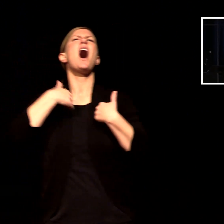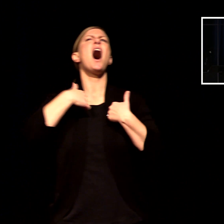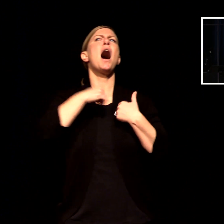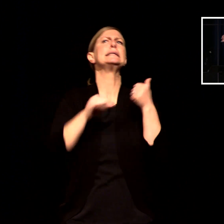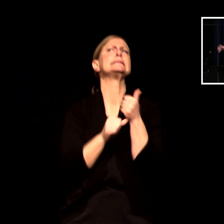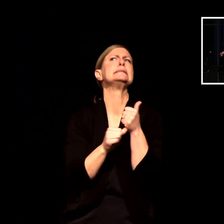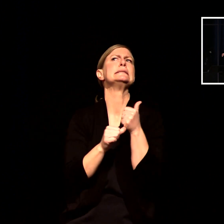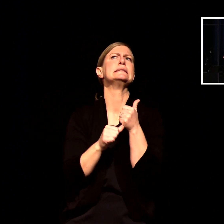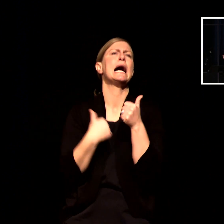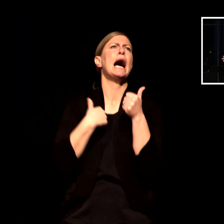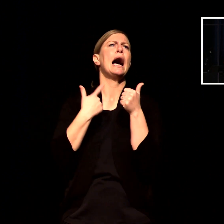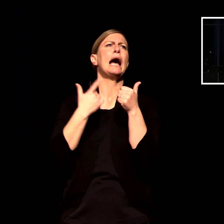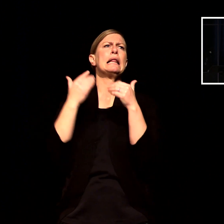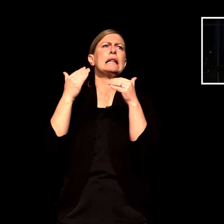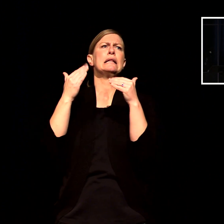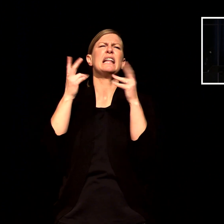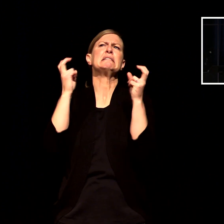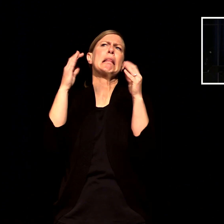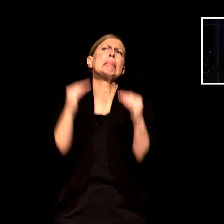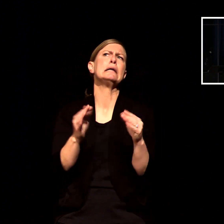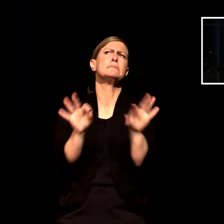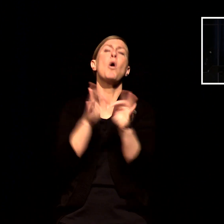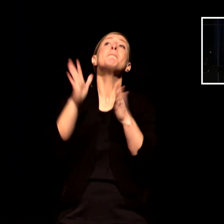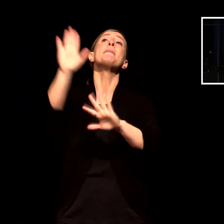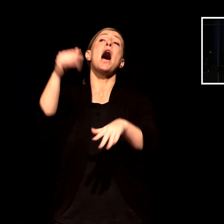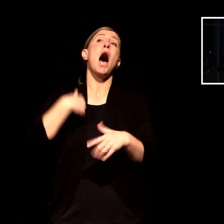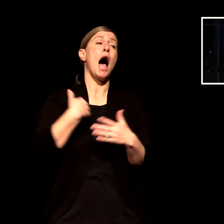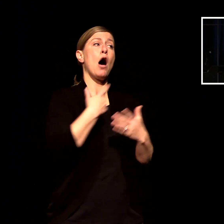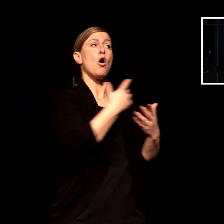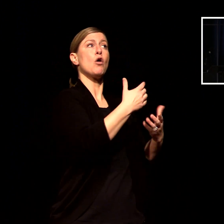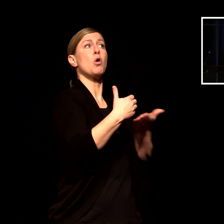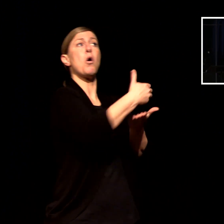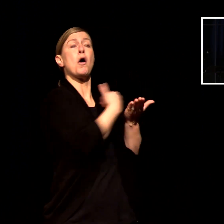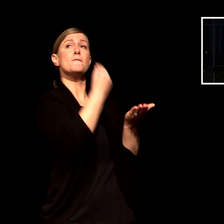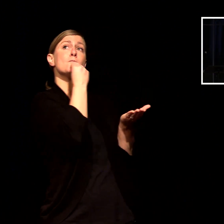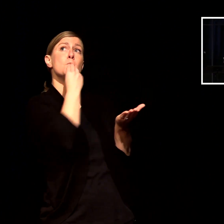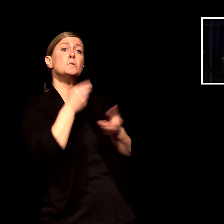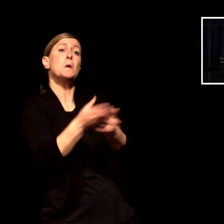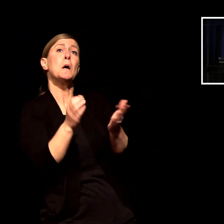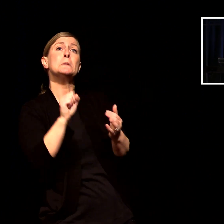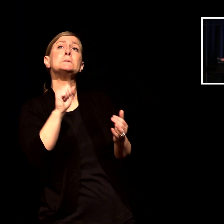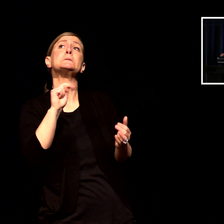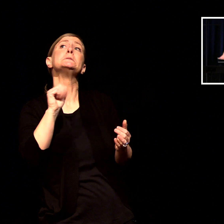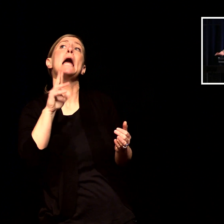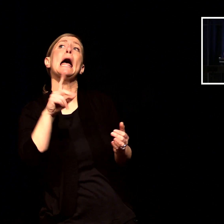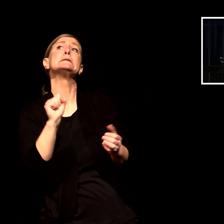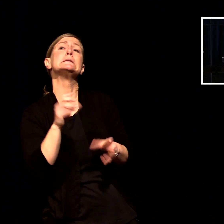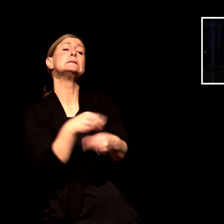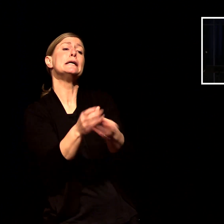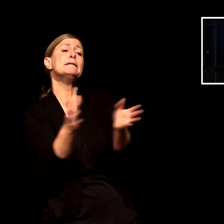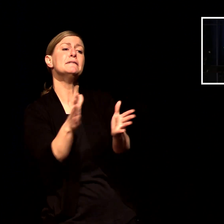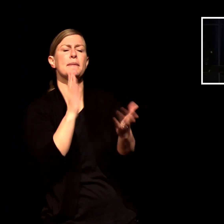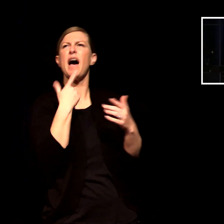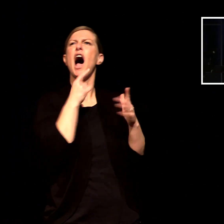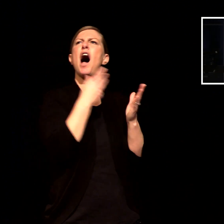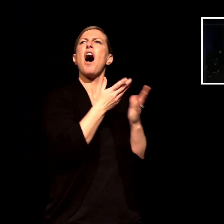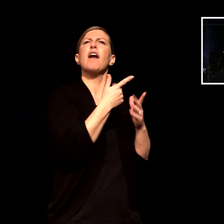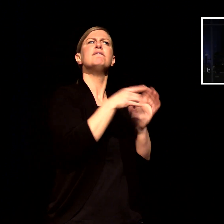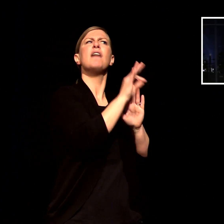go get snacks for the real disciples like couldn't i go out and get some loaves and fish it seems like that's what they like so i could go and find some of that like